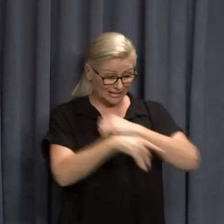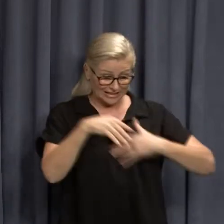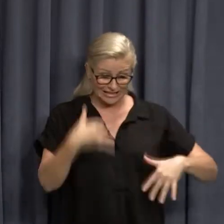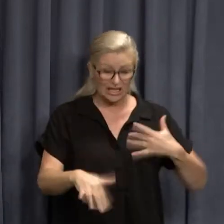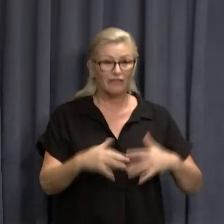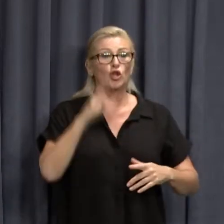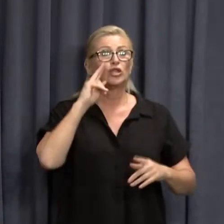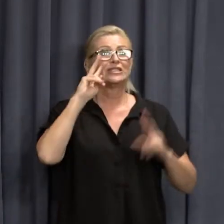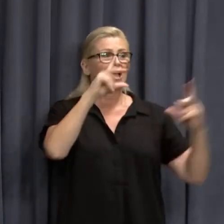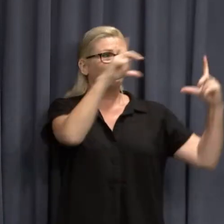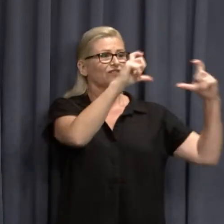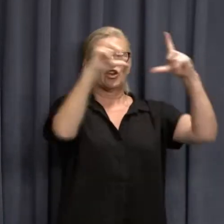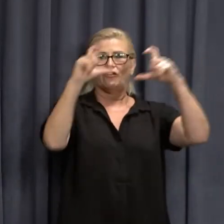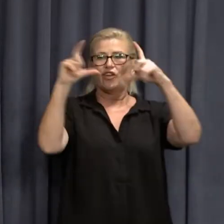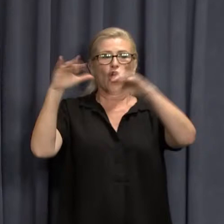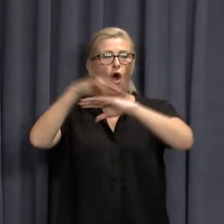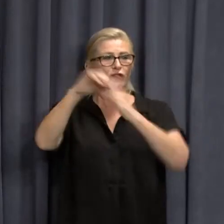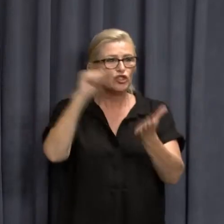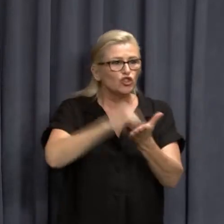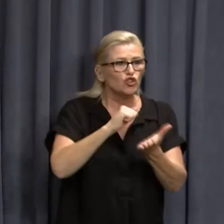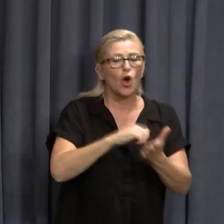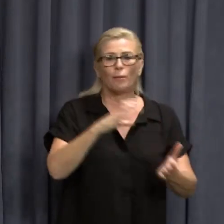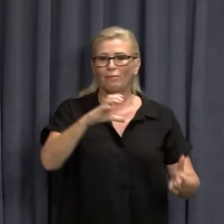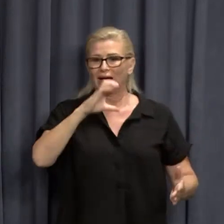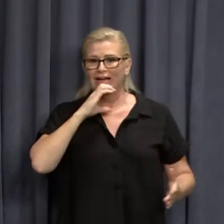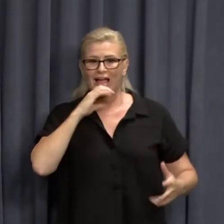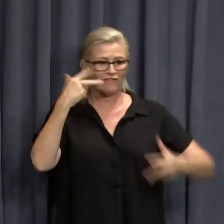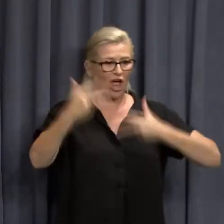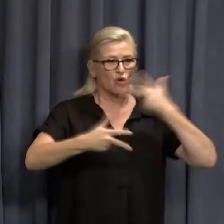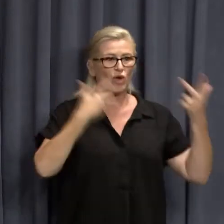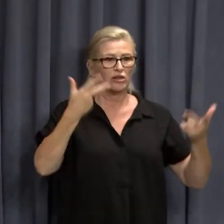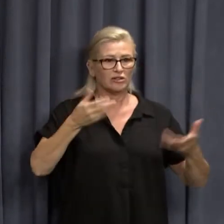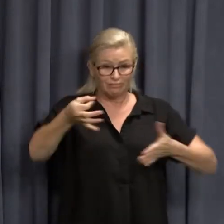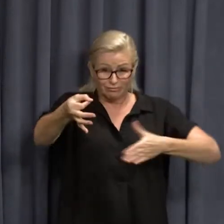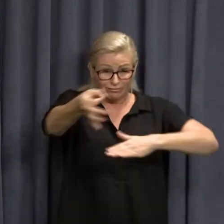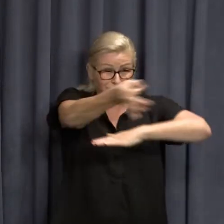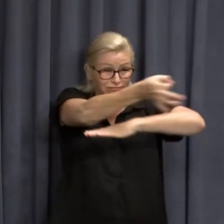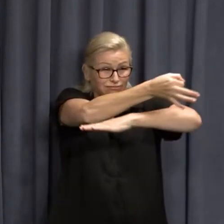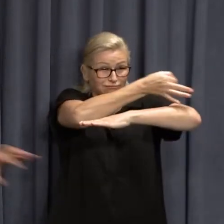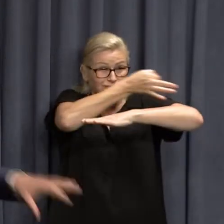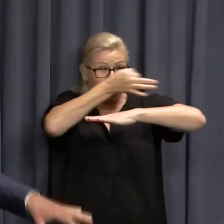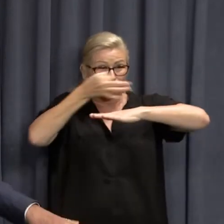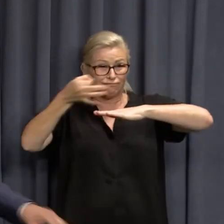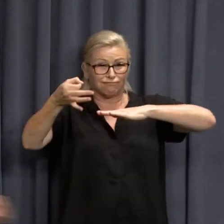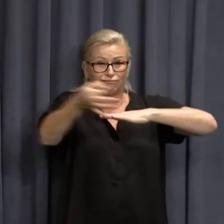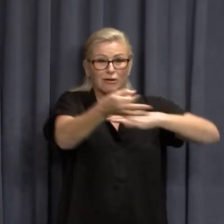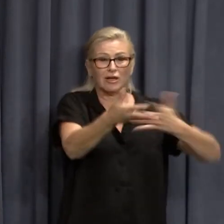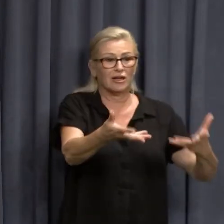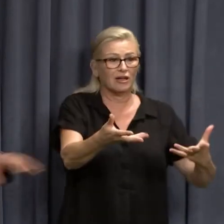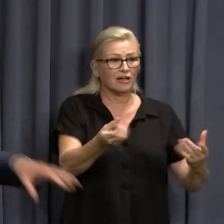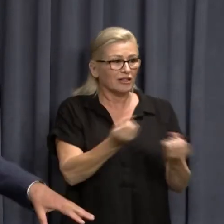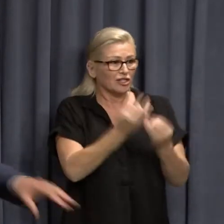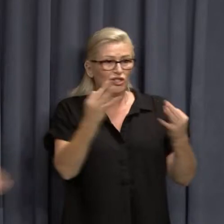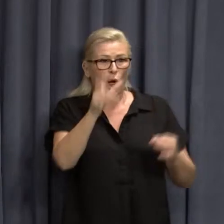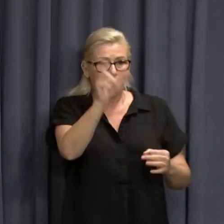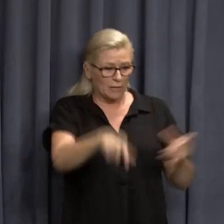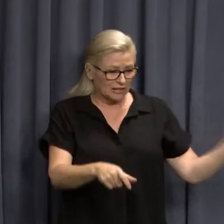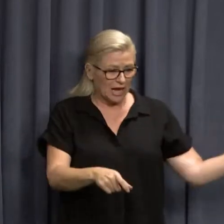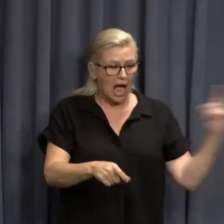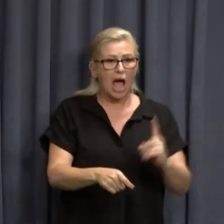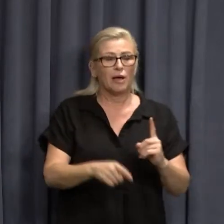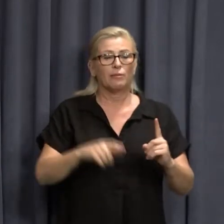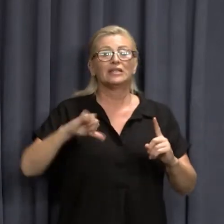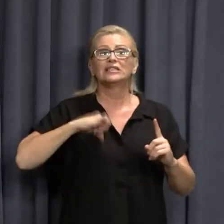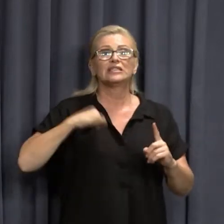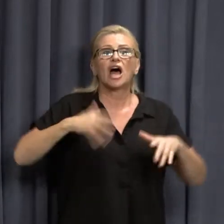of the malls and the shopping centres and the cafes and restaurants over there, uh, are devastating. They're not seeing customers come in and staff are refusing